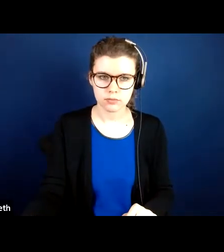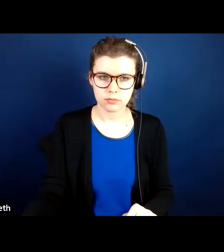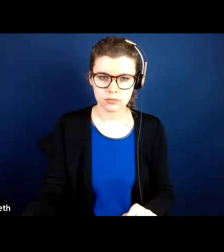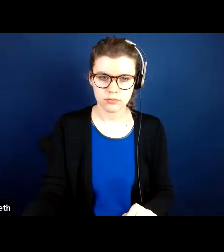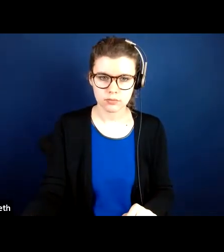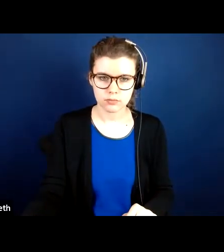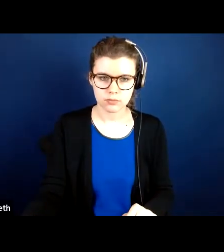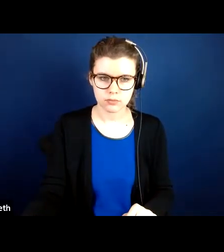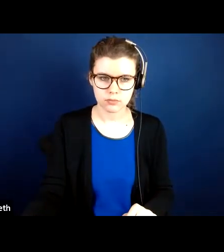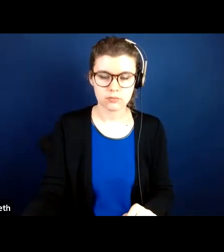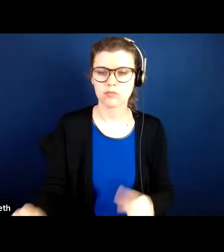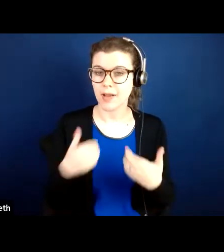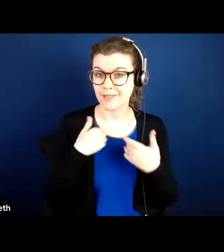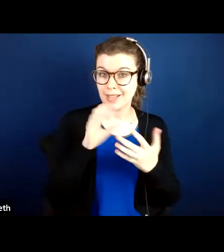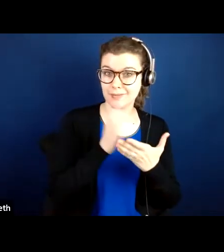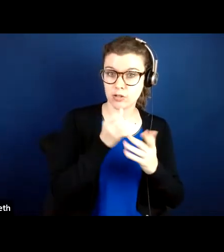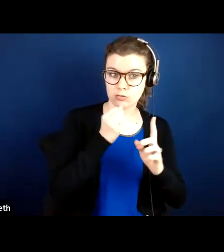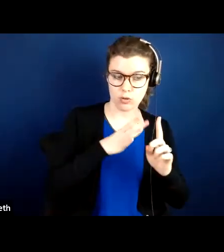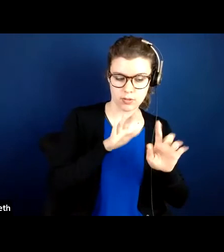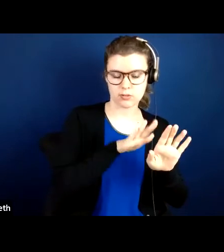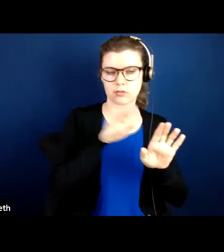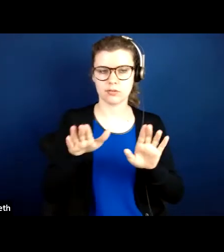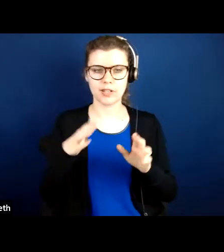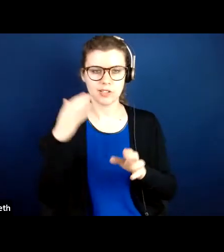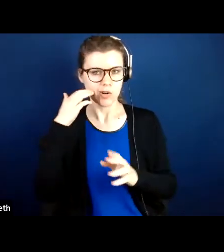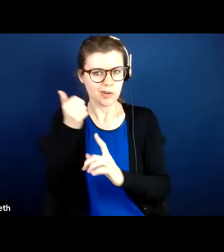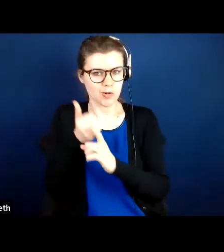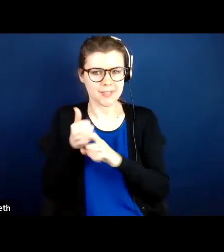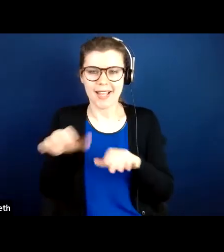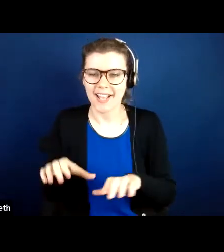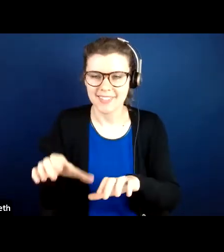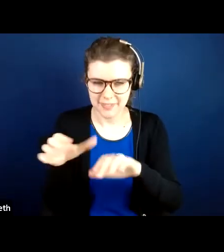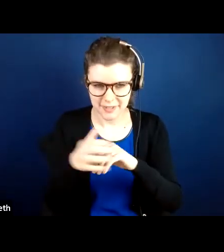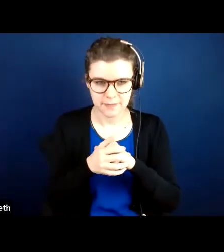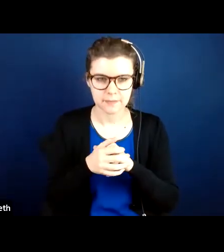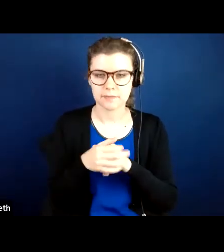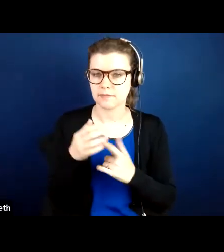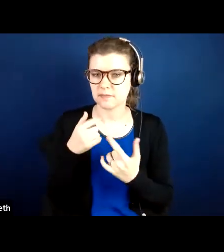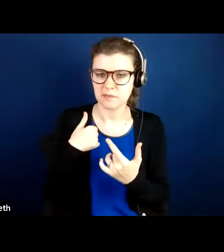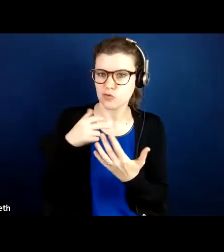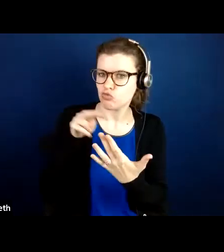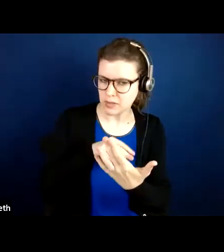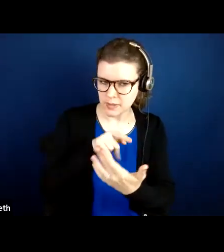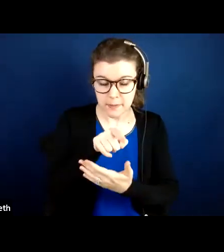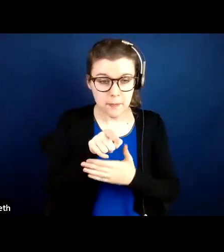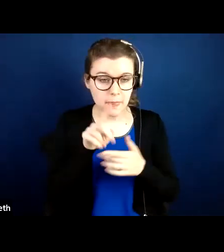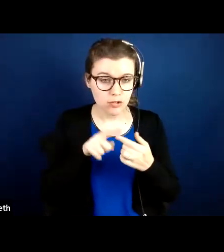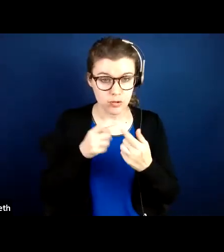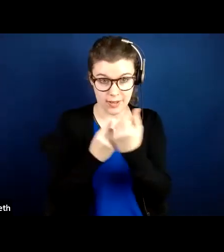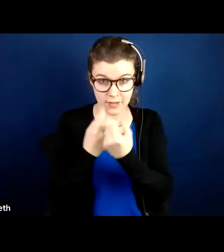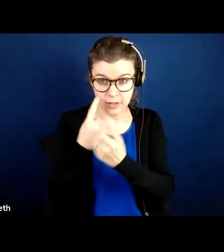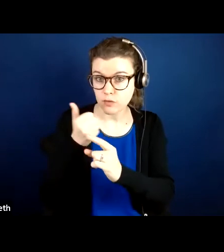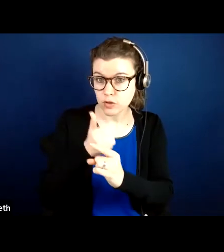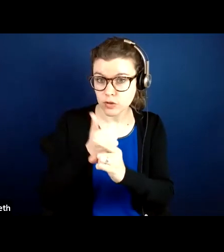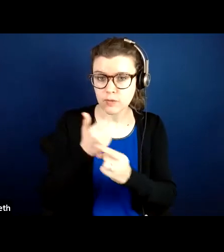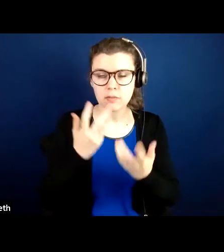knowing yourself activity. So knowing yourself, it says, in preparing to advocate or consider advocating for yourself, you might ask